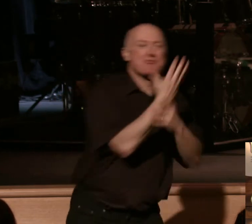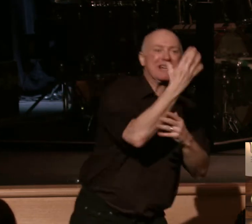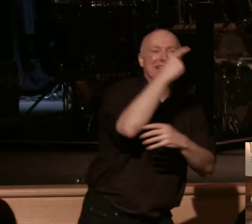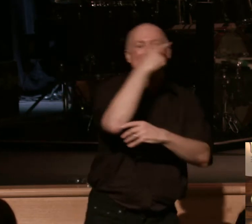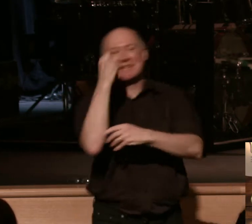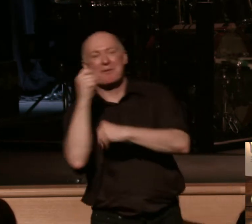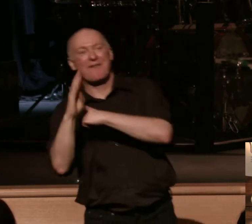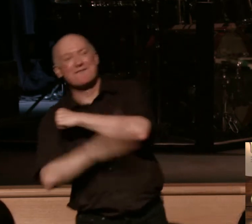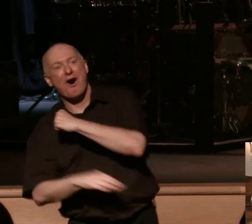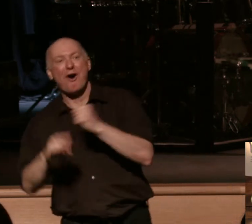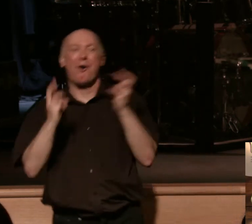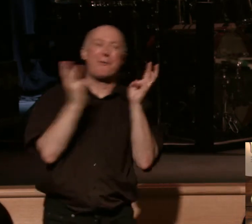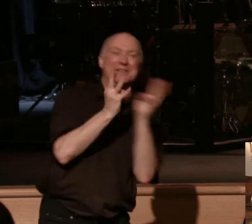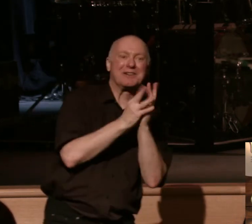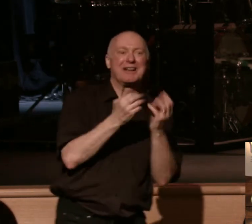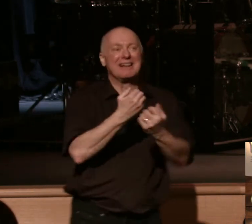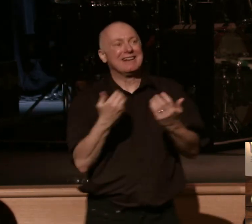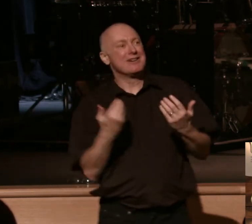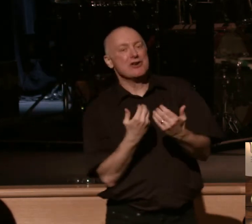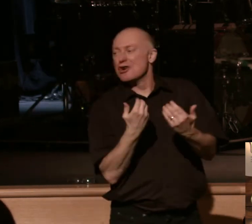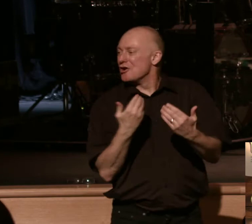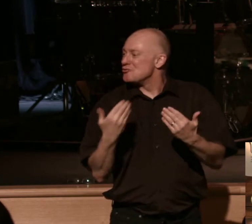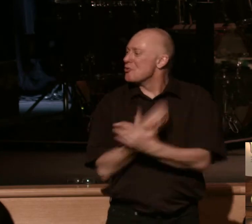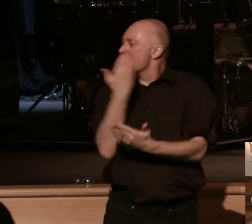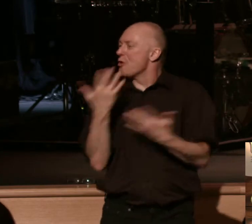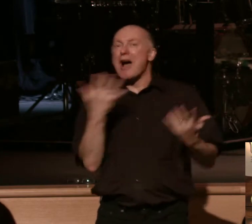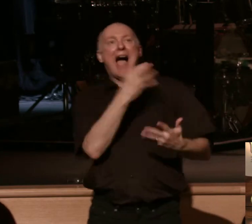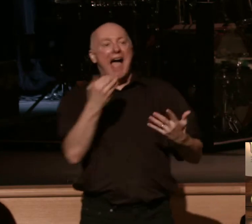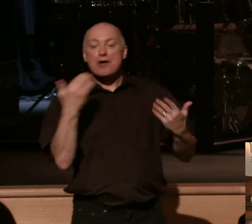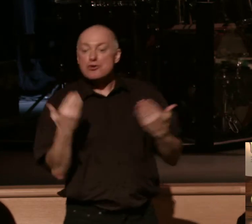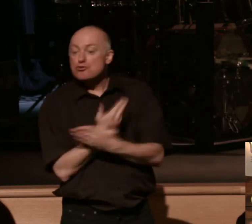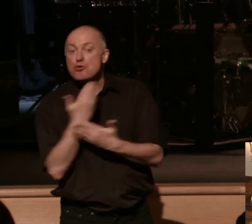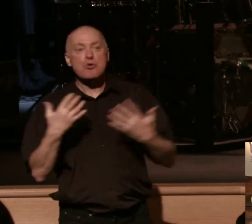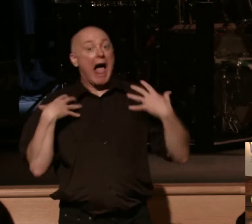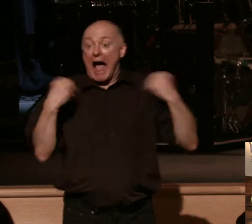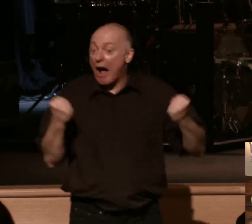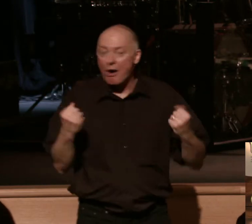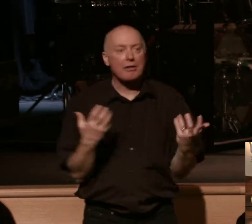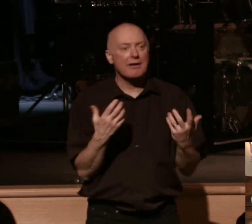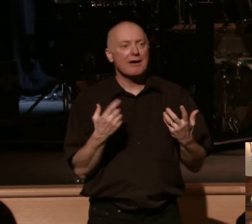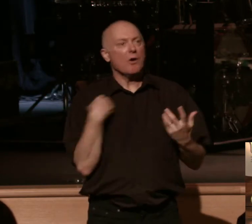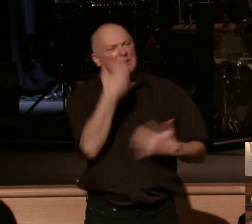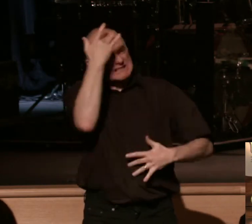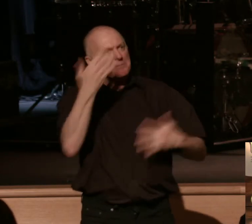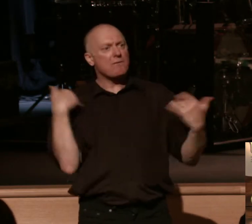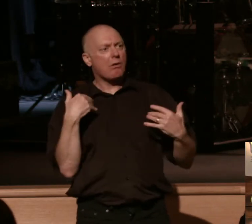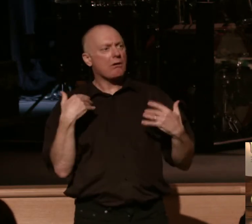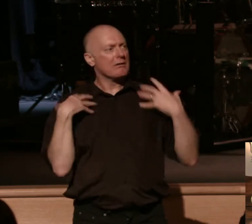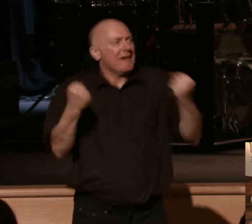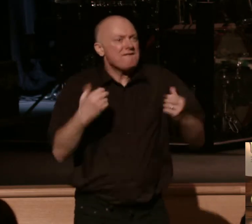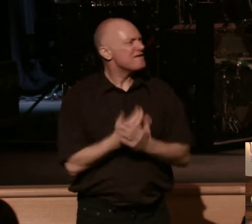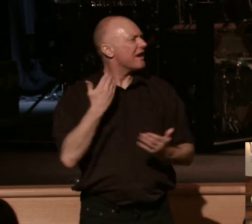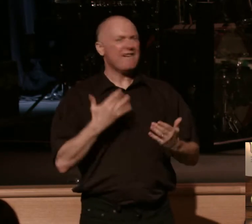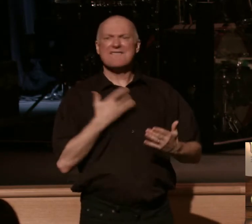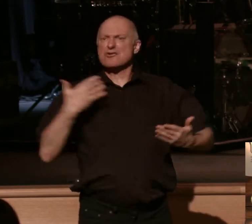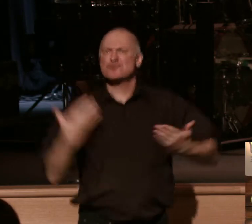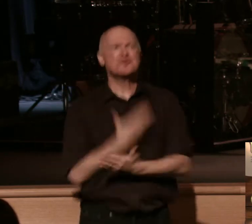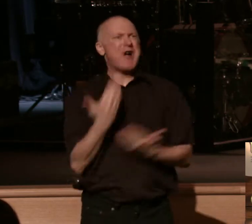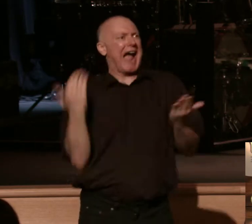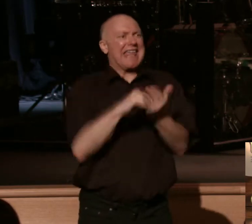and new opportunities, and new health. When we've recovered from something, we feel new again. We feel